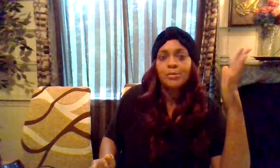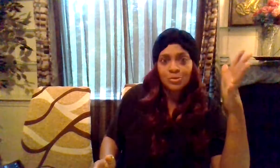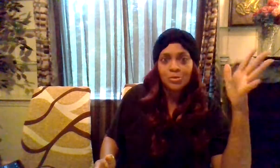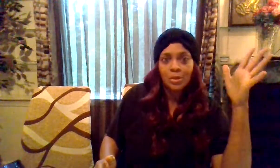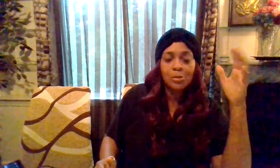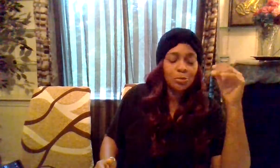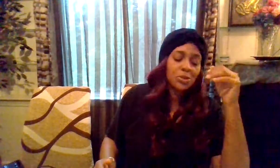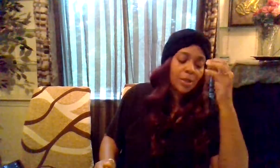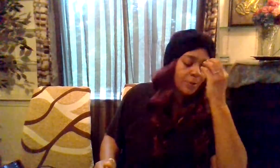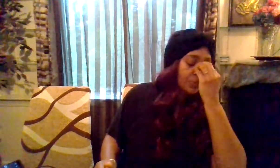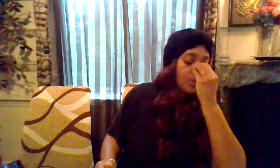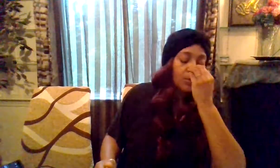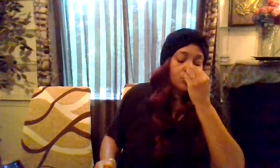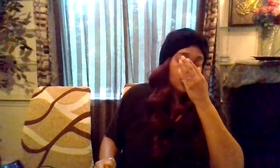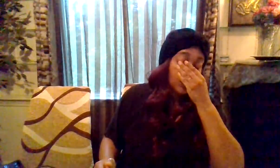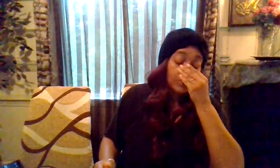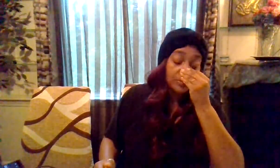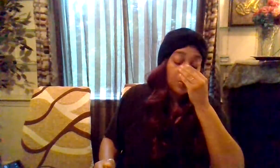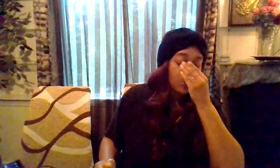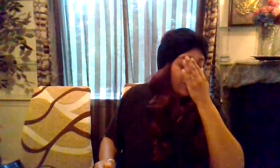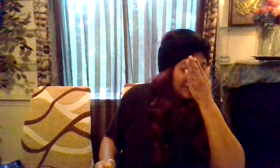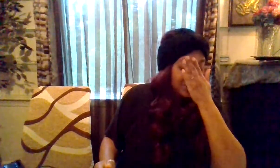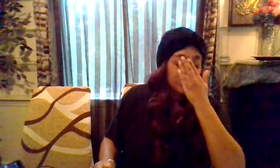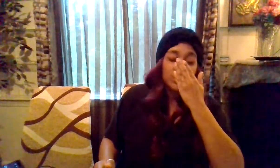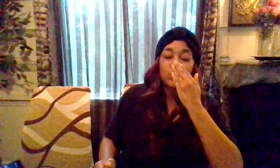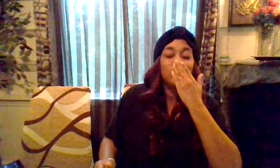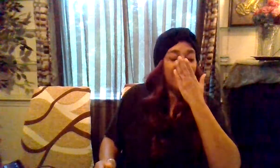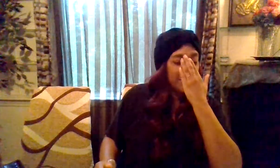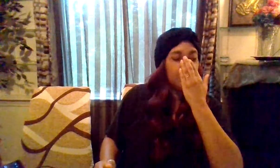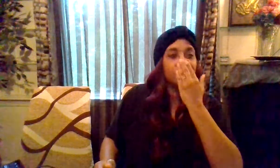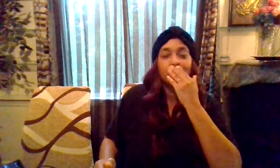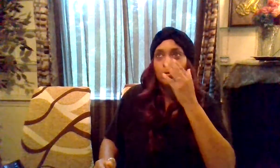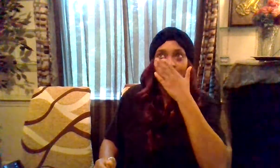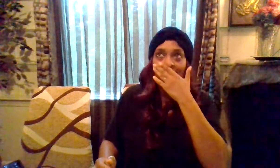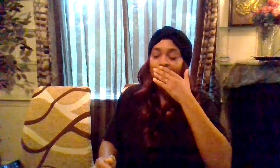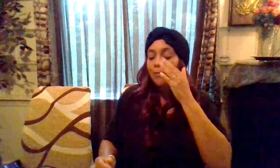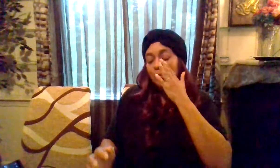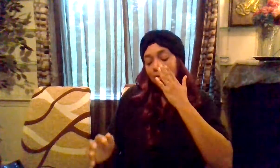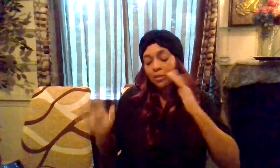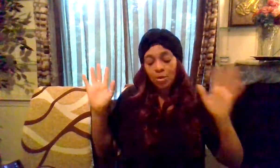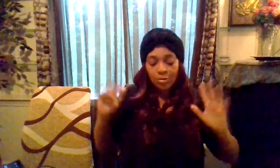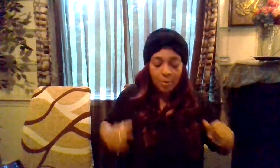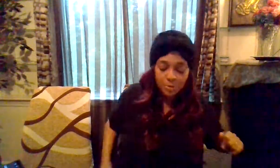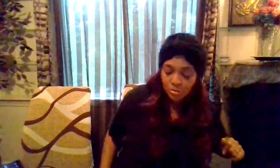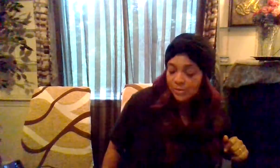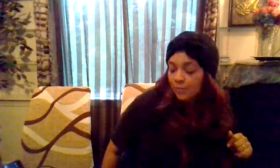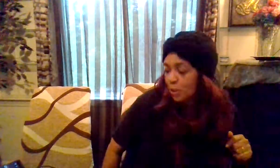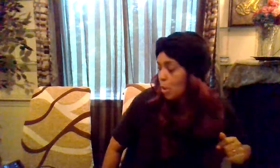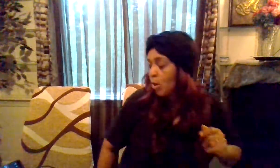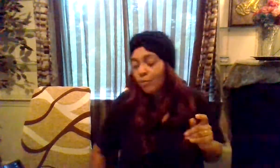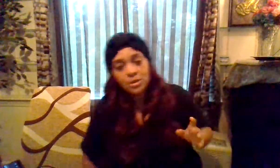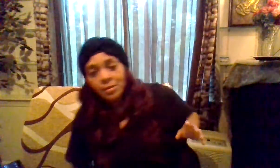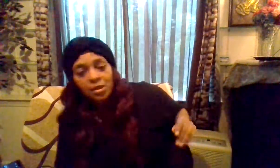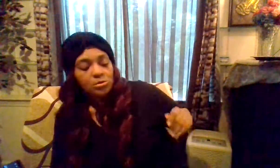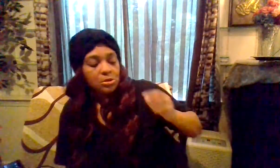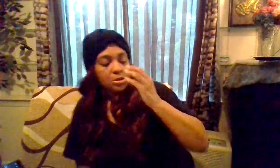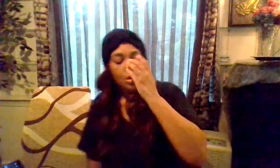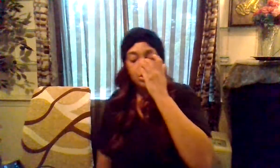it's greatly appreciated oh lord i must be on the right subject today because as soon as i got ready to start i said okay i'm gonna do this video all of a sudden my nose just start